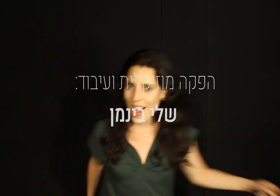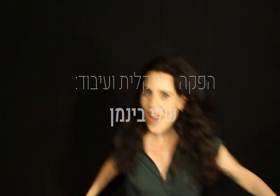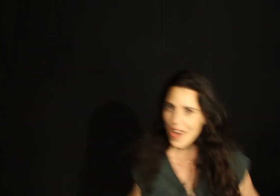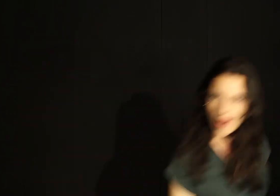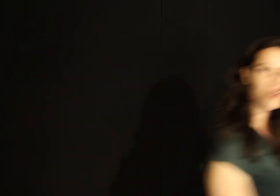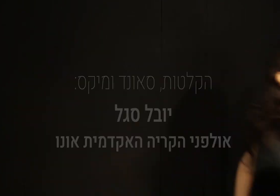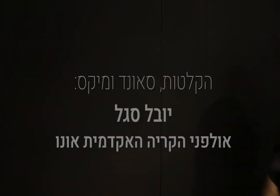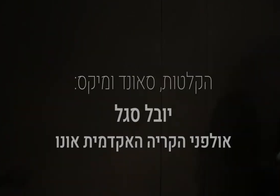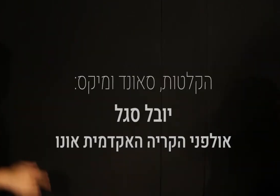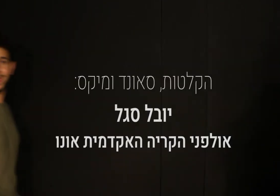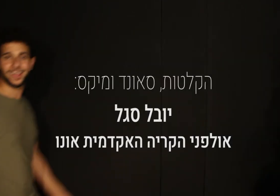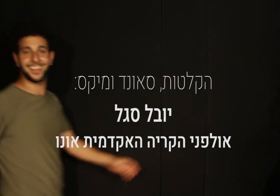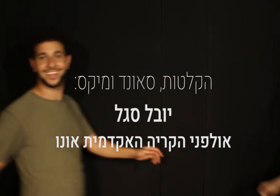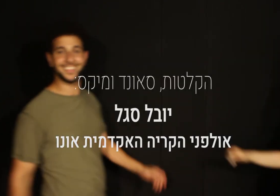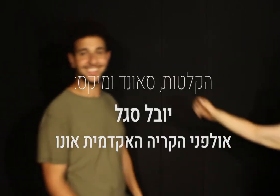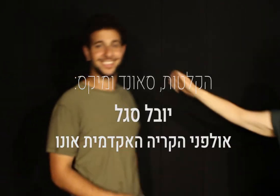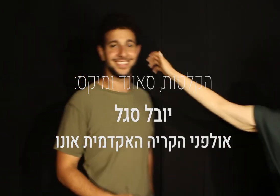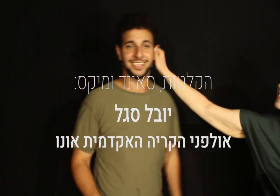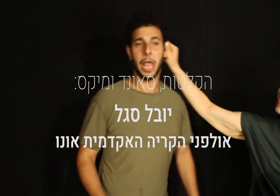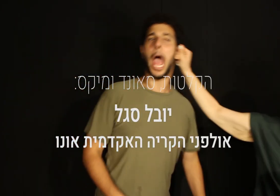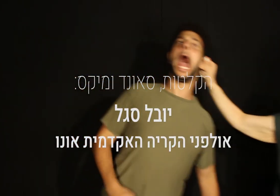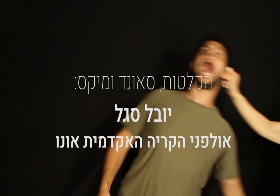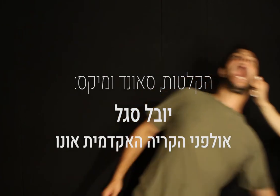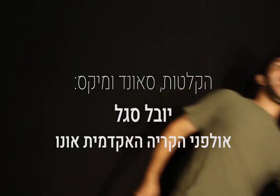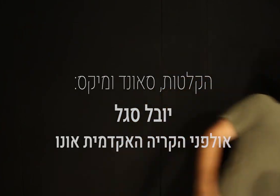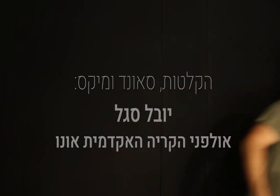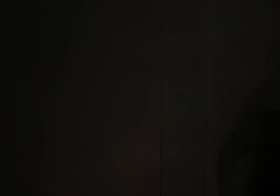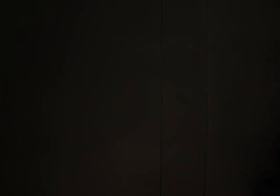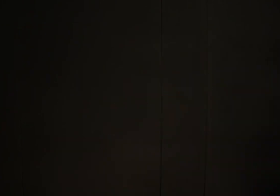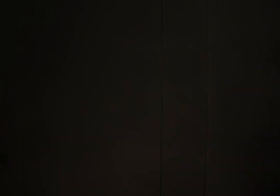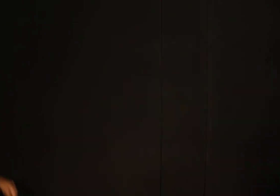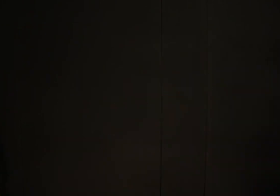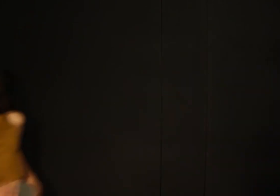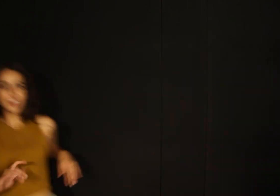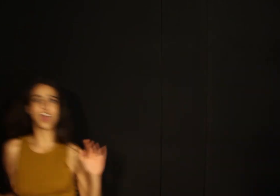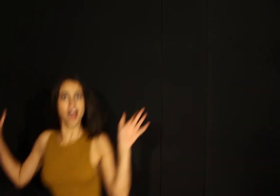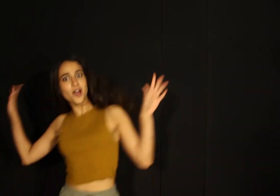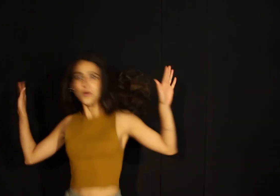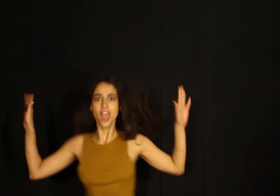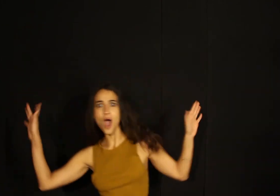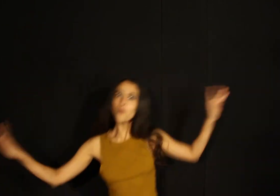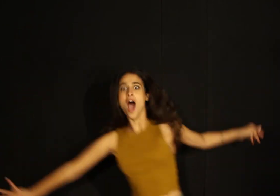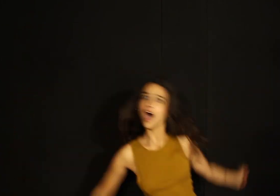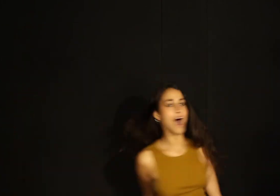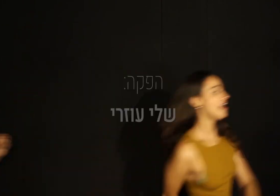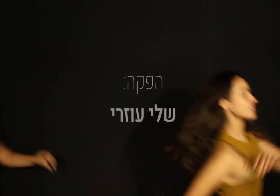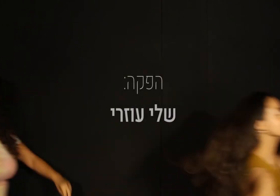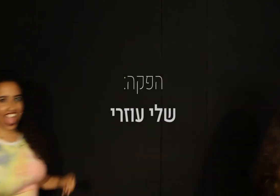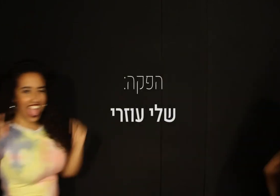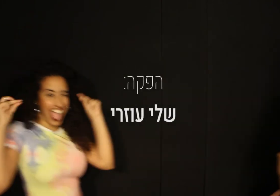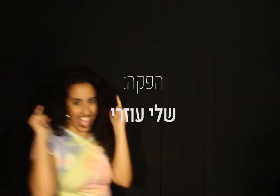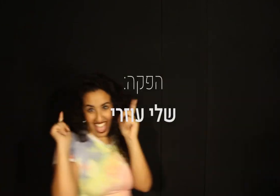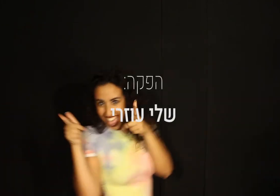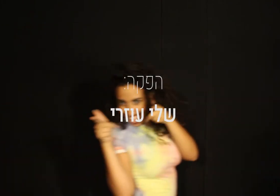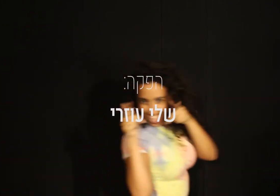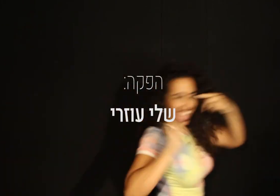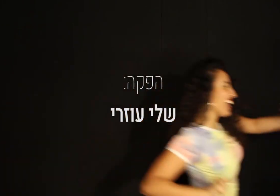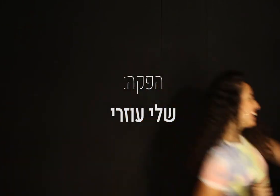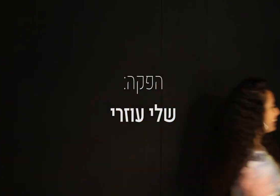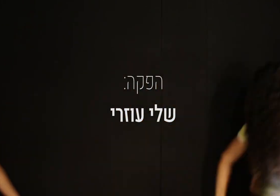we all? together. We are warm each other. Hello,